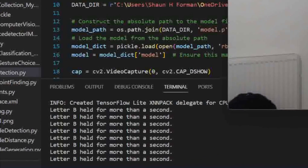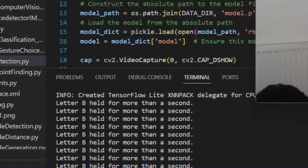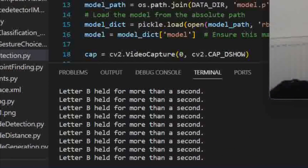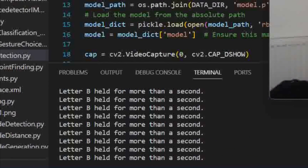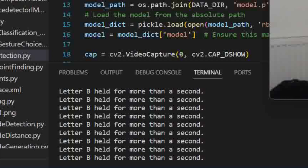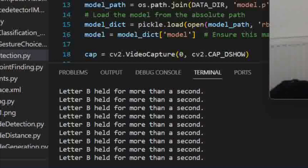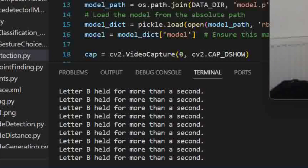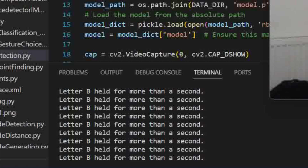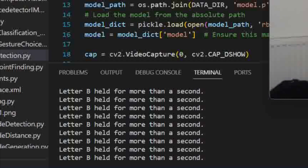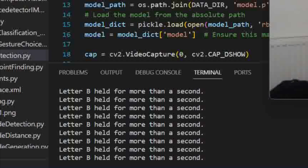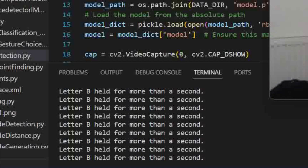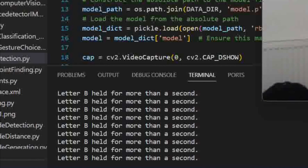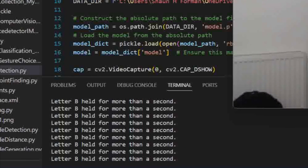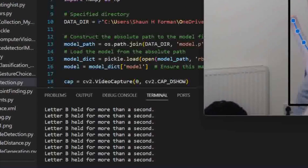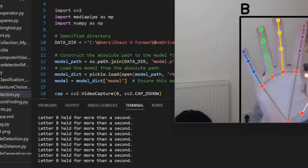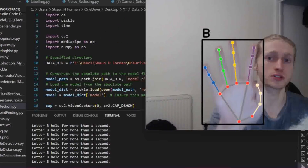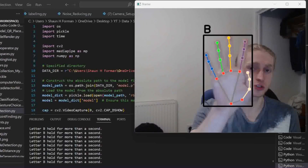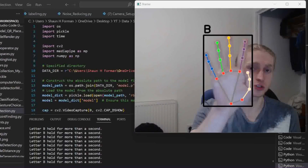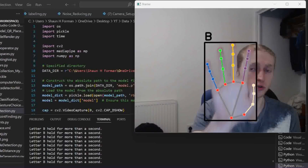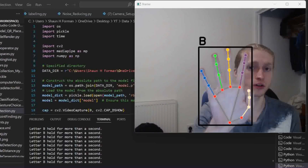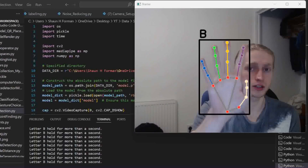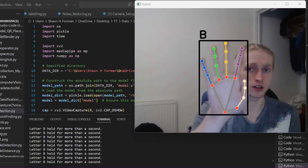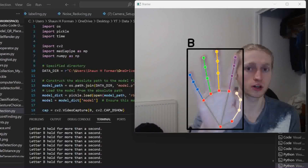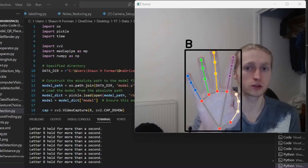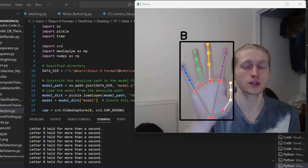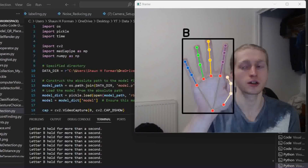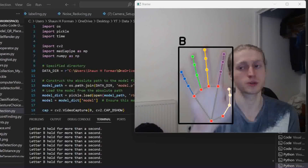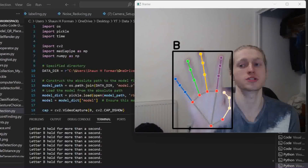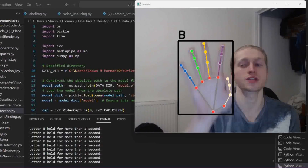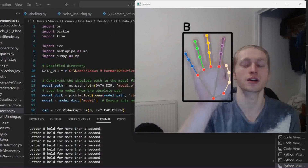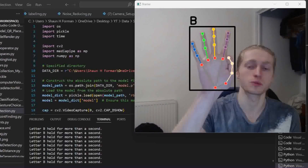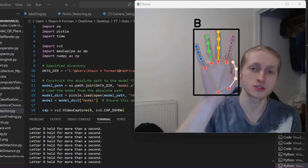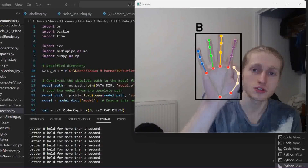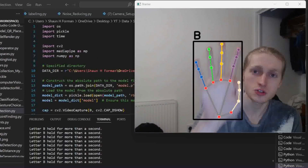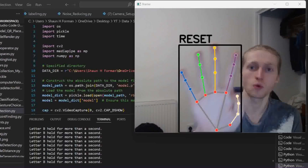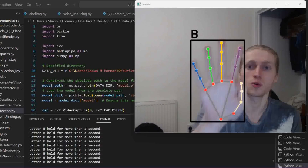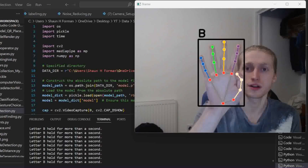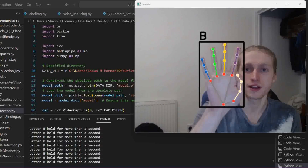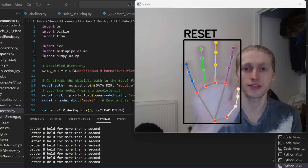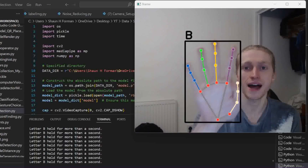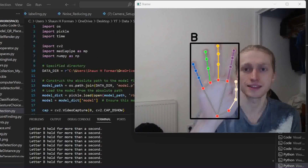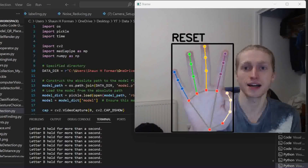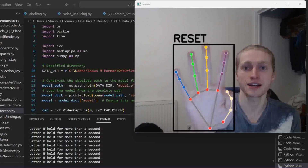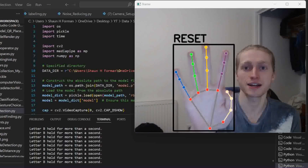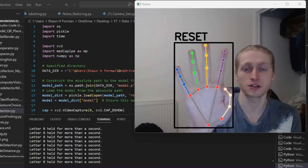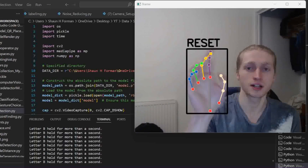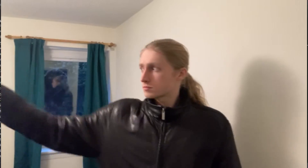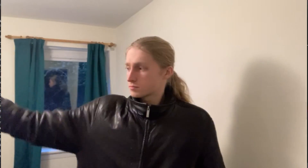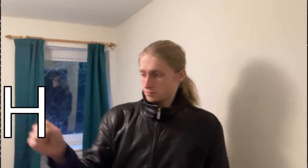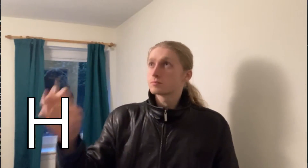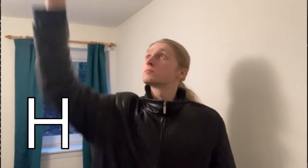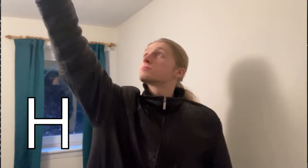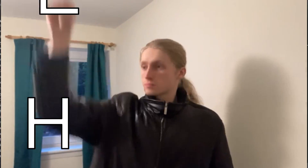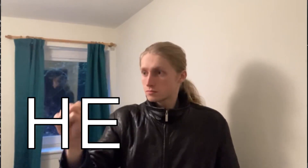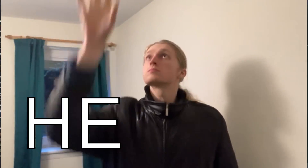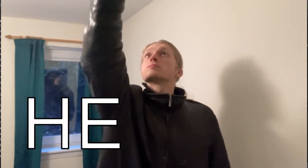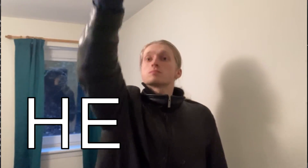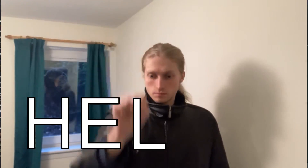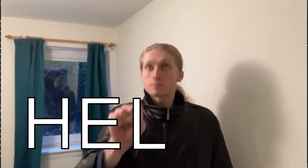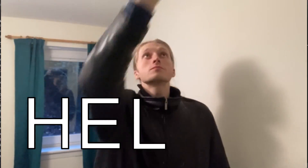for more than a second, that's going to cause a trigger in the code, which is then going to store that letter. All those stored letters are then going to make